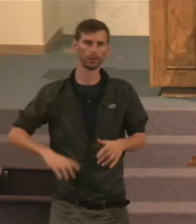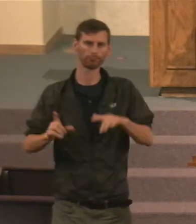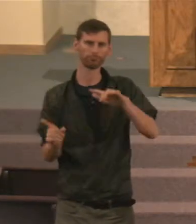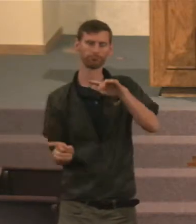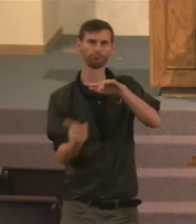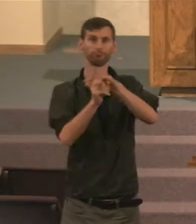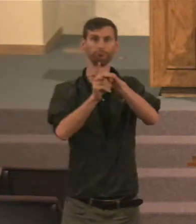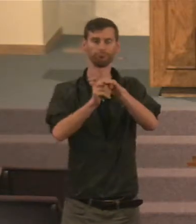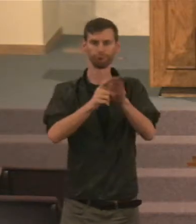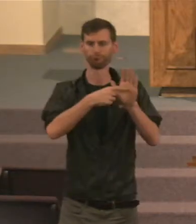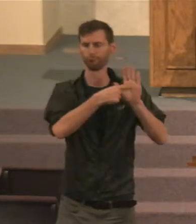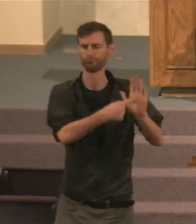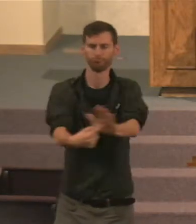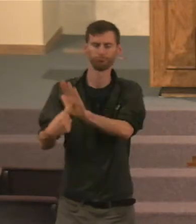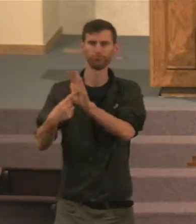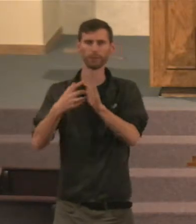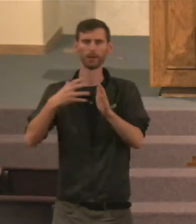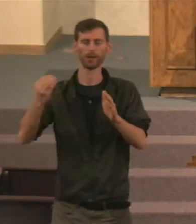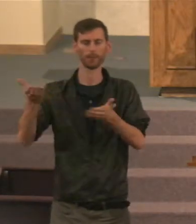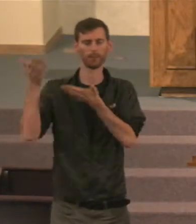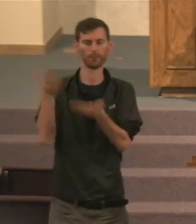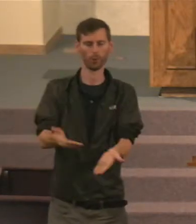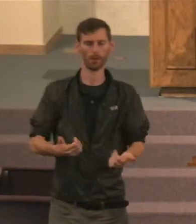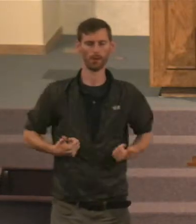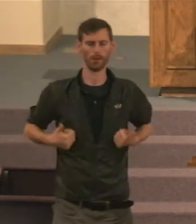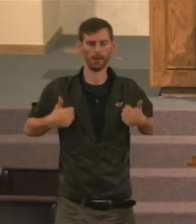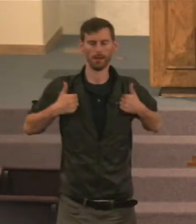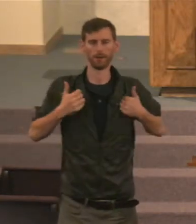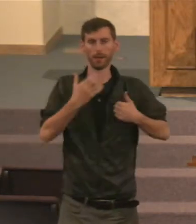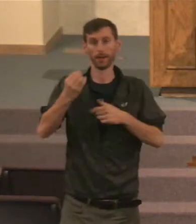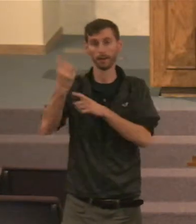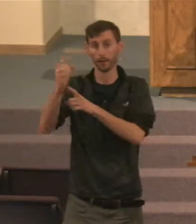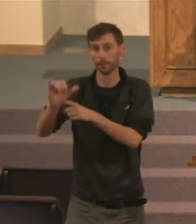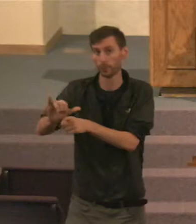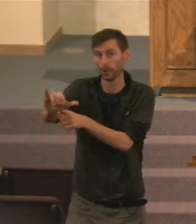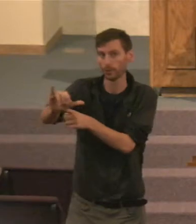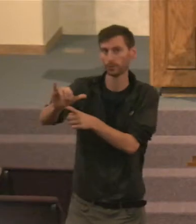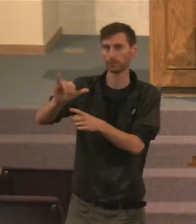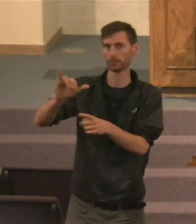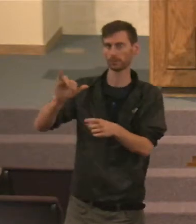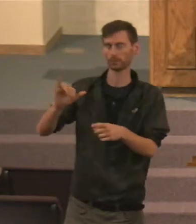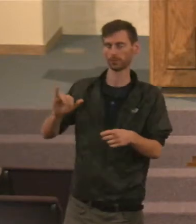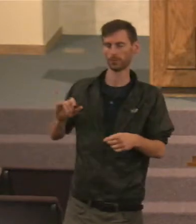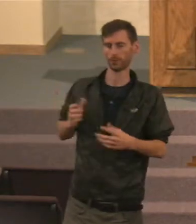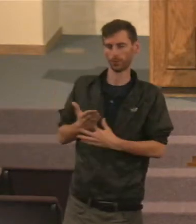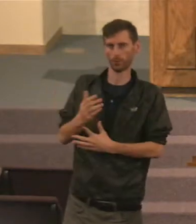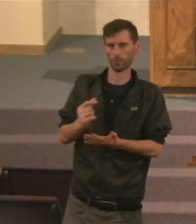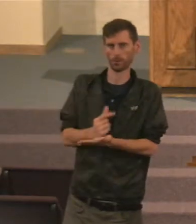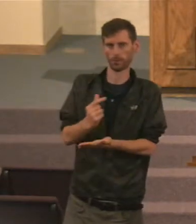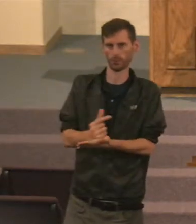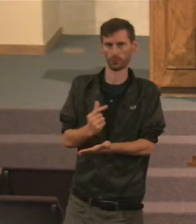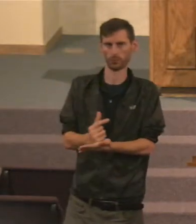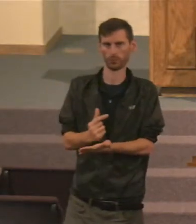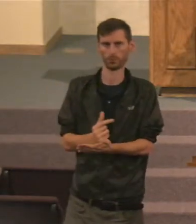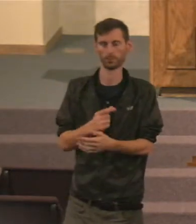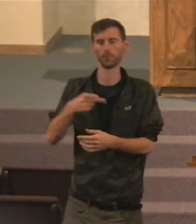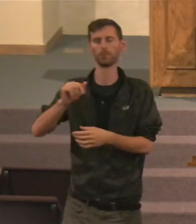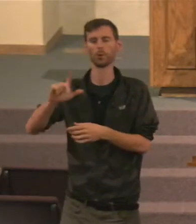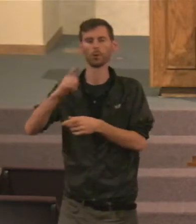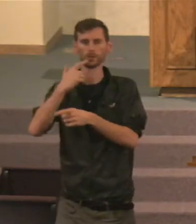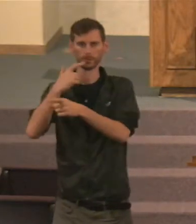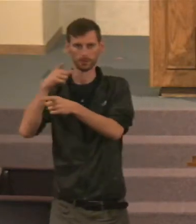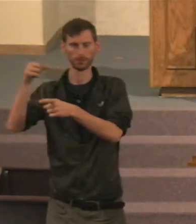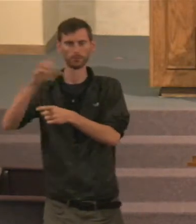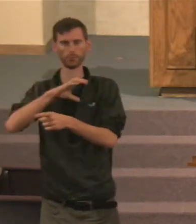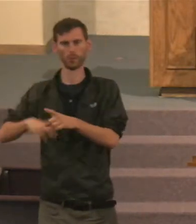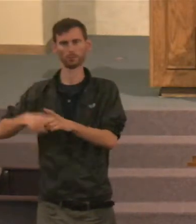immortality to light through the gospel. And so Paul says that Christ is the one who brought